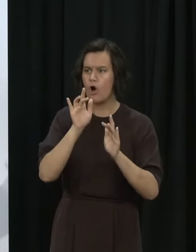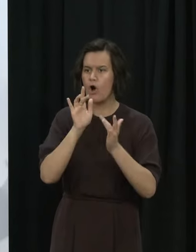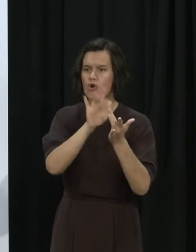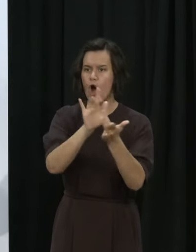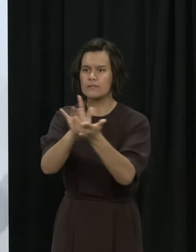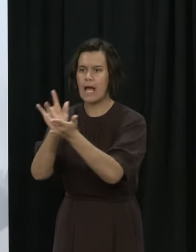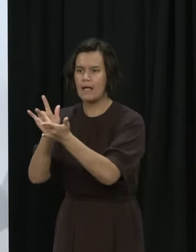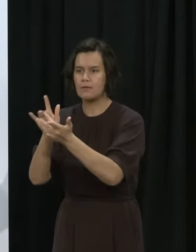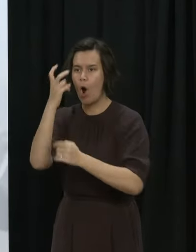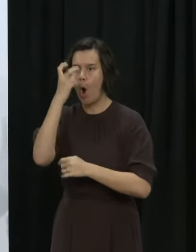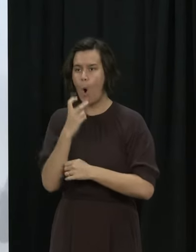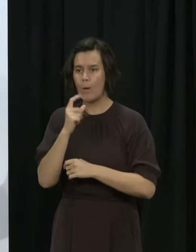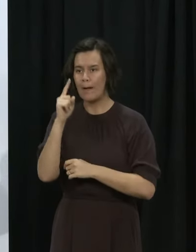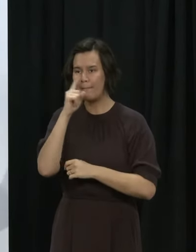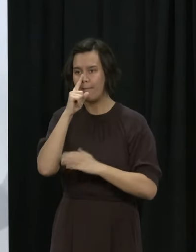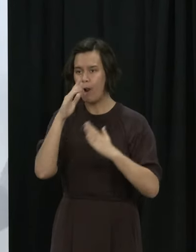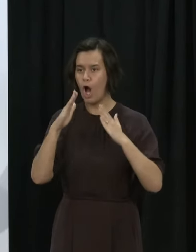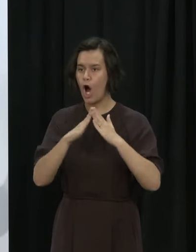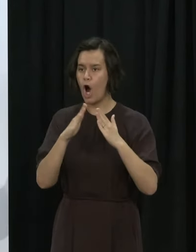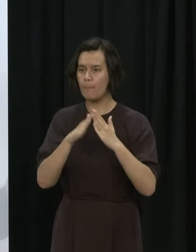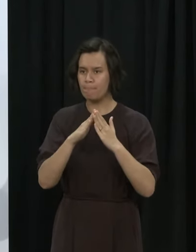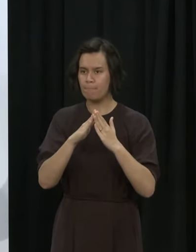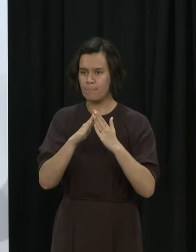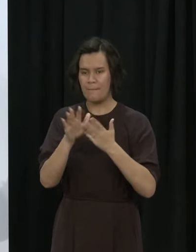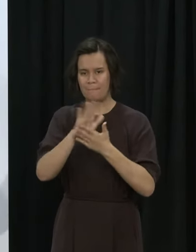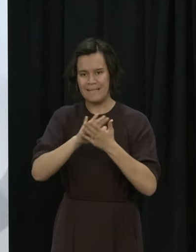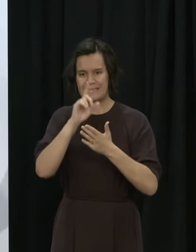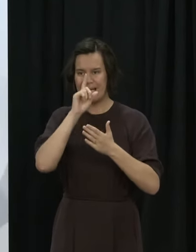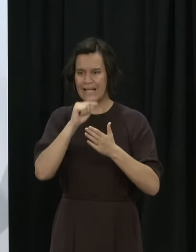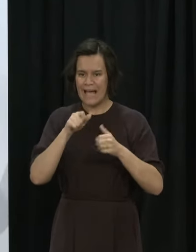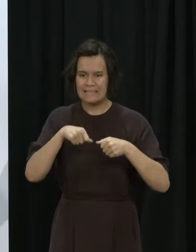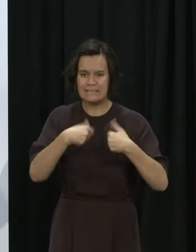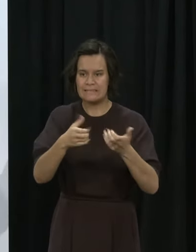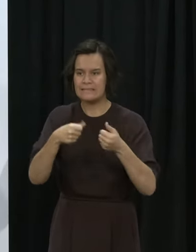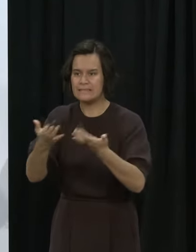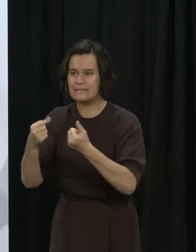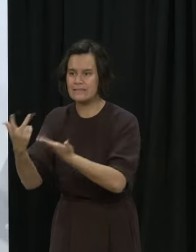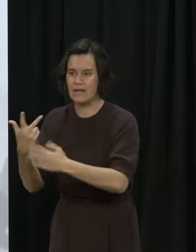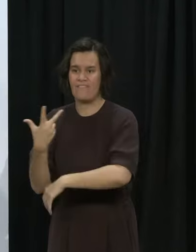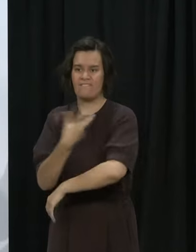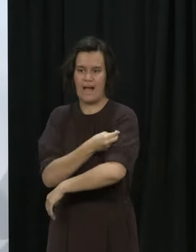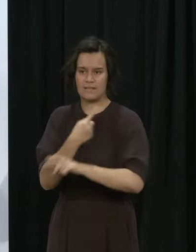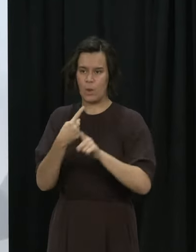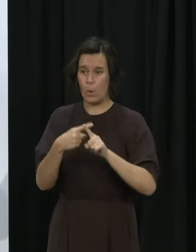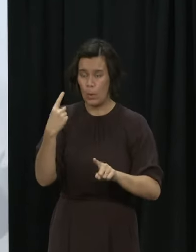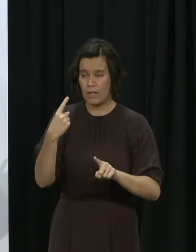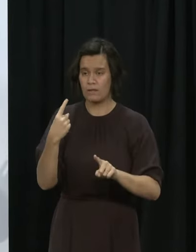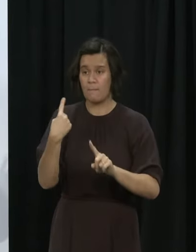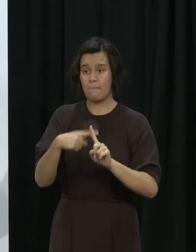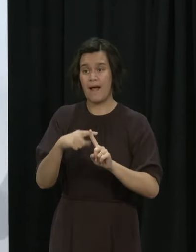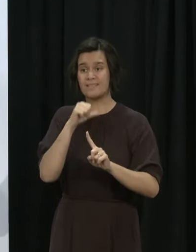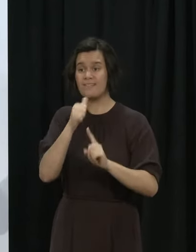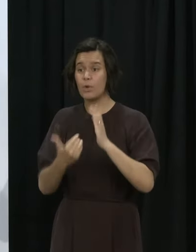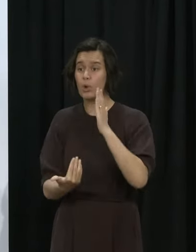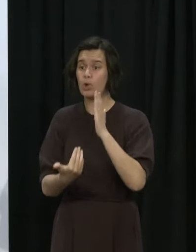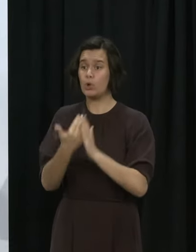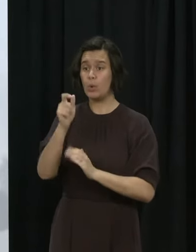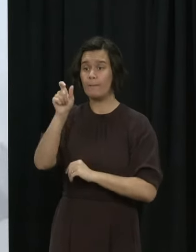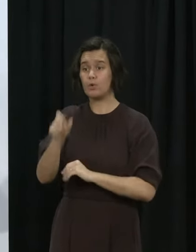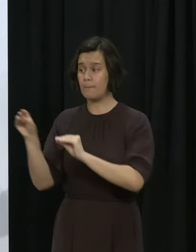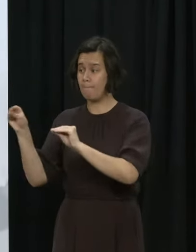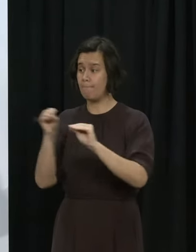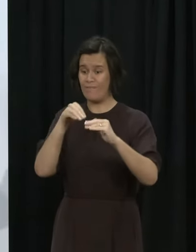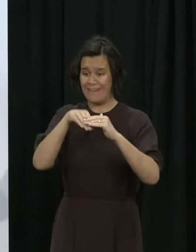also at greater risk and are planning for vaccinations to be offered for new residents who move in over the coming weeks and months.